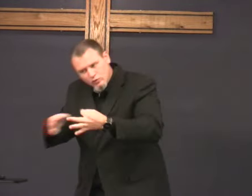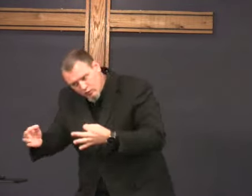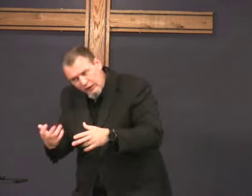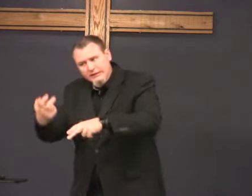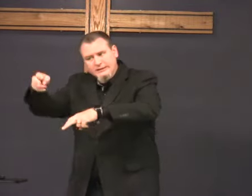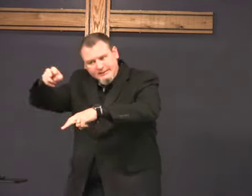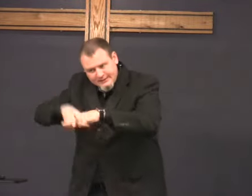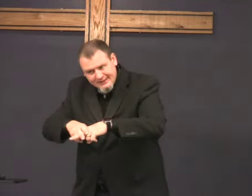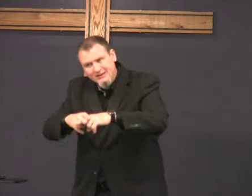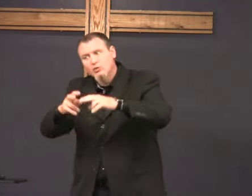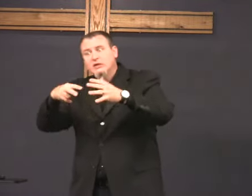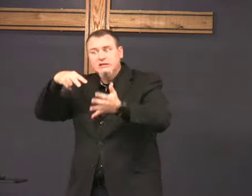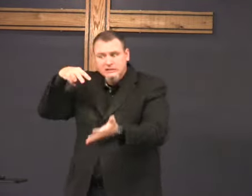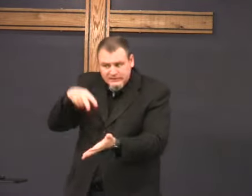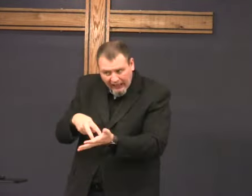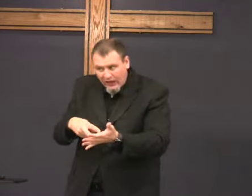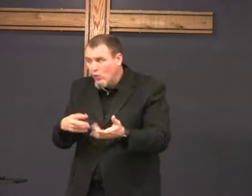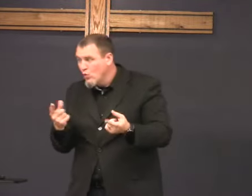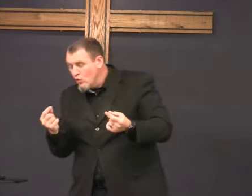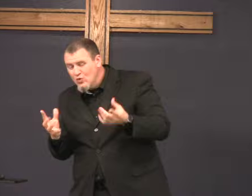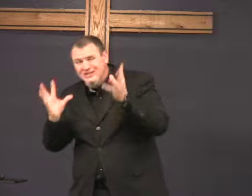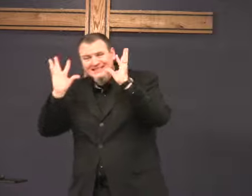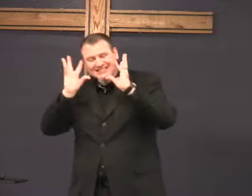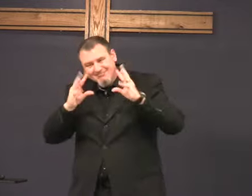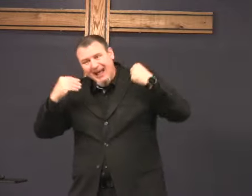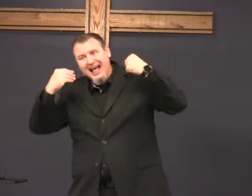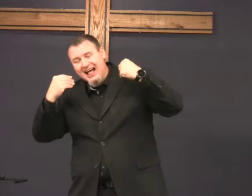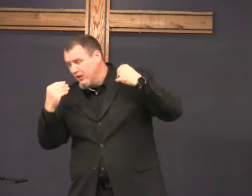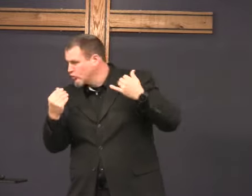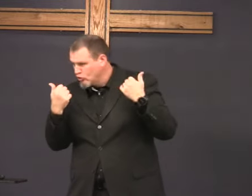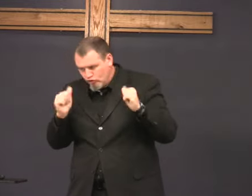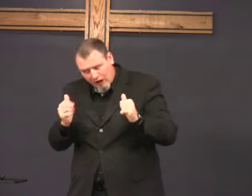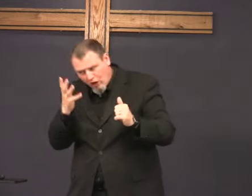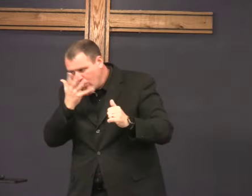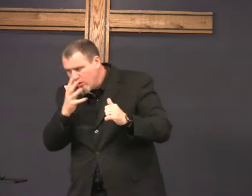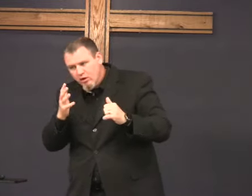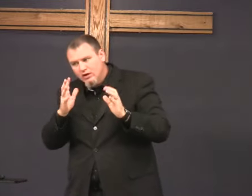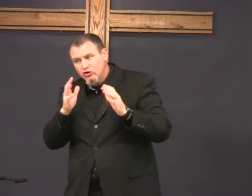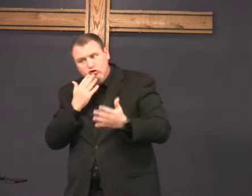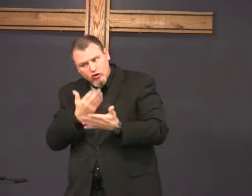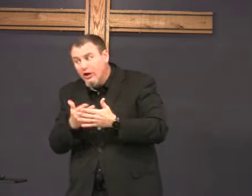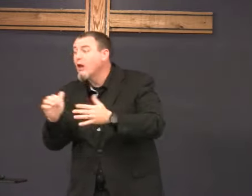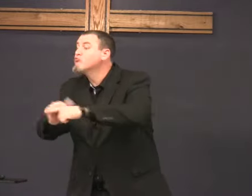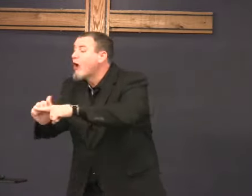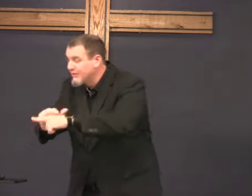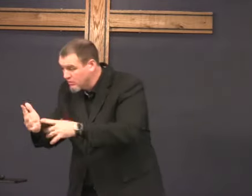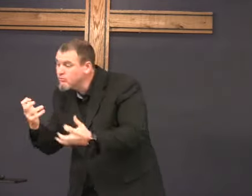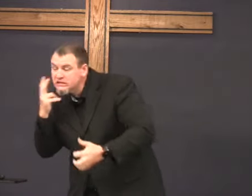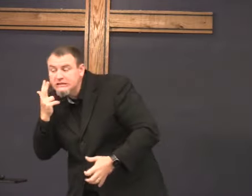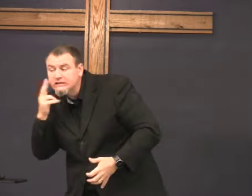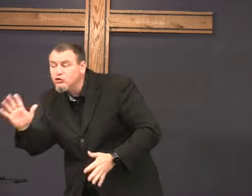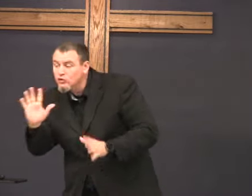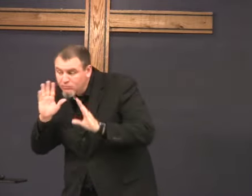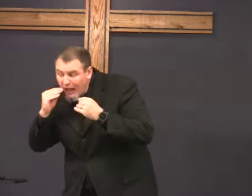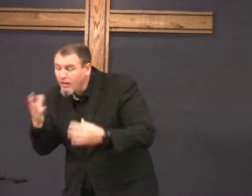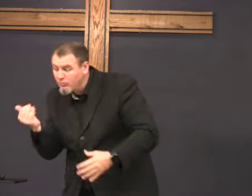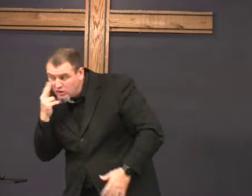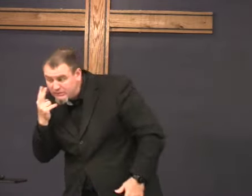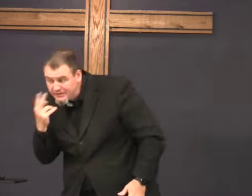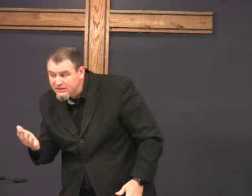here's what you have to do you have to sit there or stand or whatever you have to do smile try to look good you can practice let me see your smile